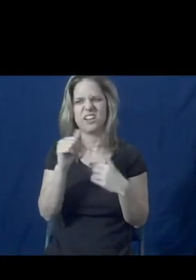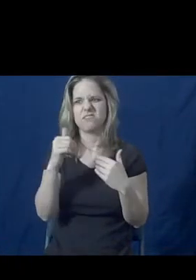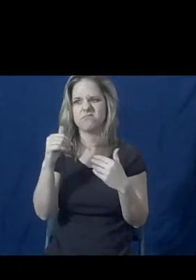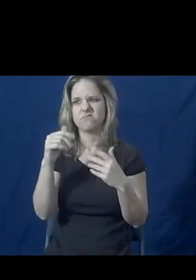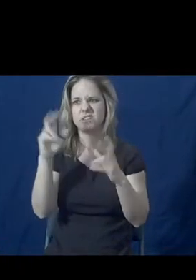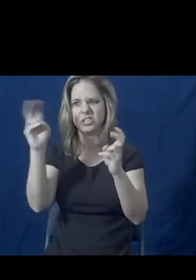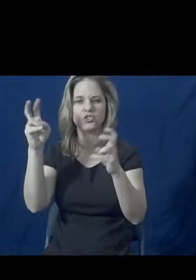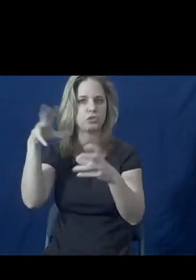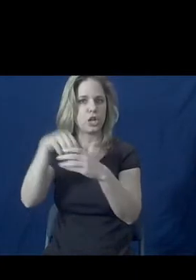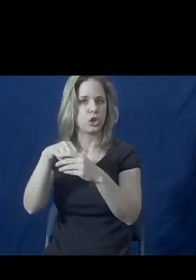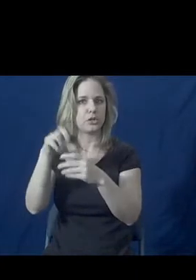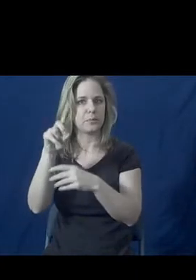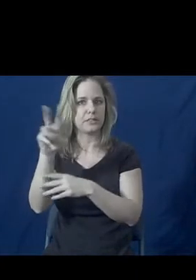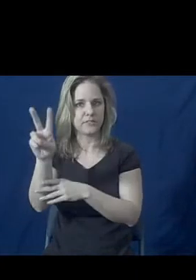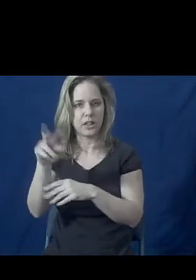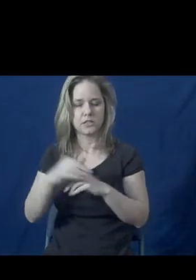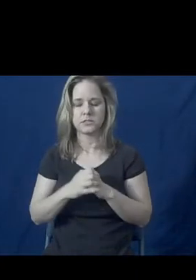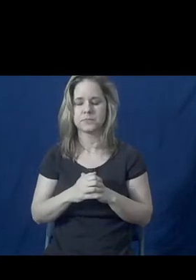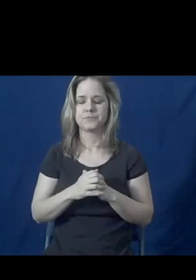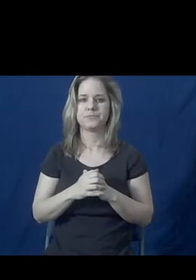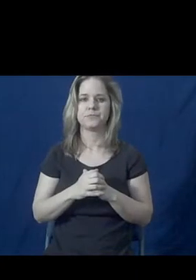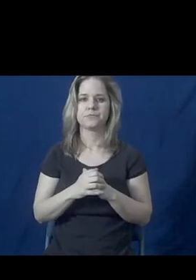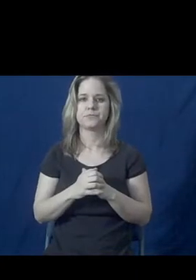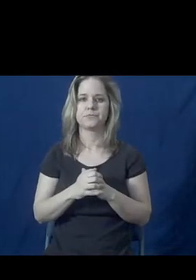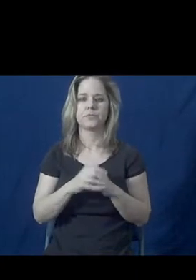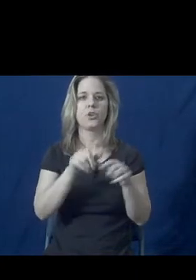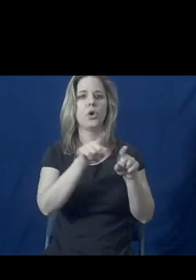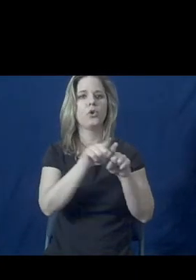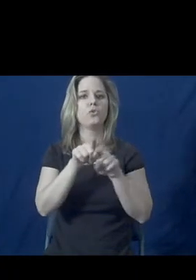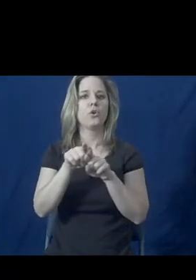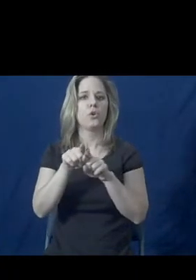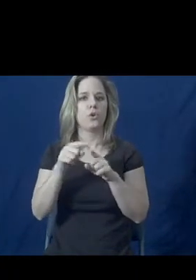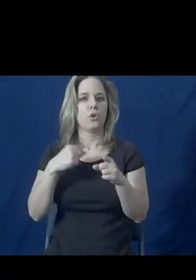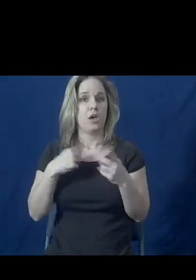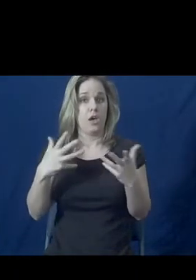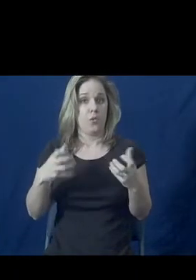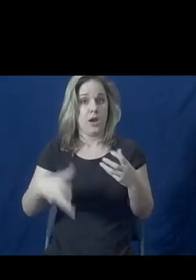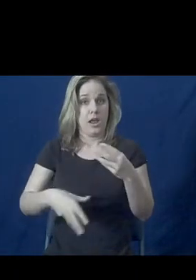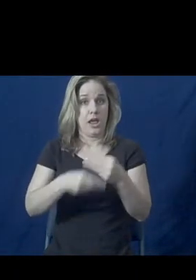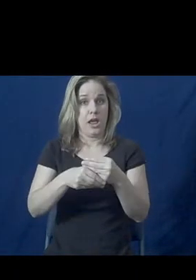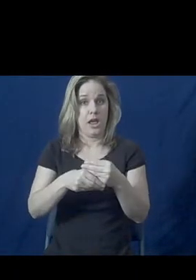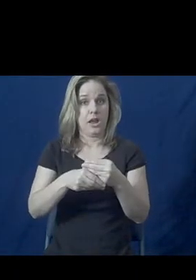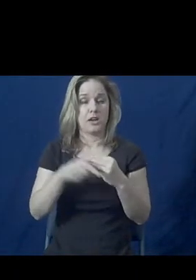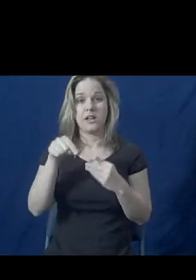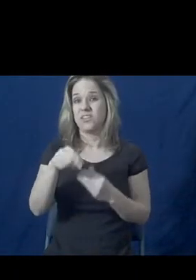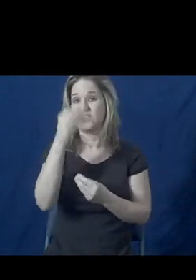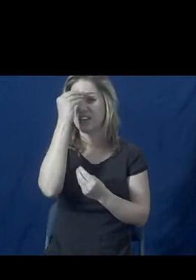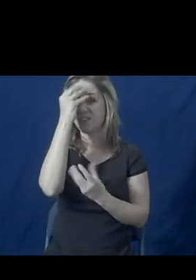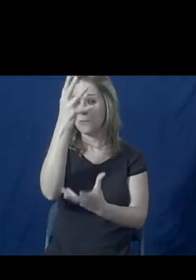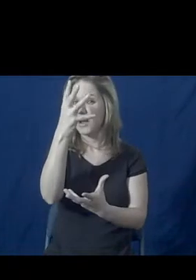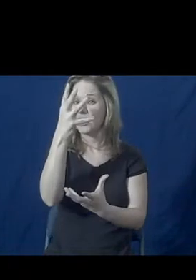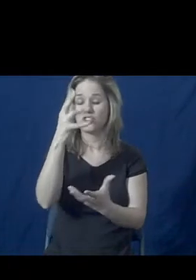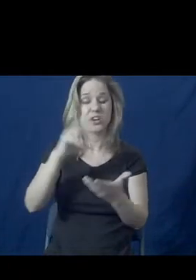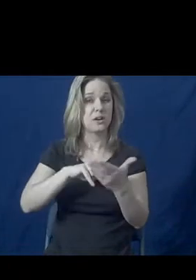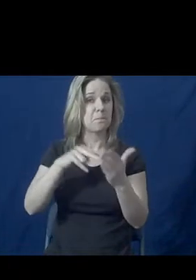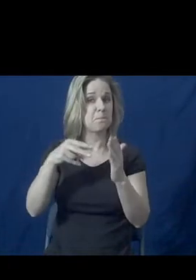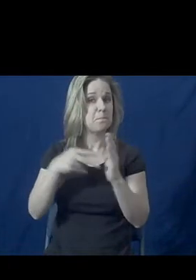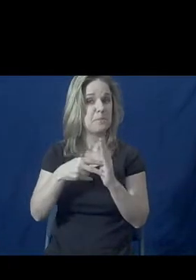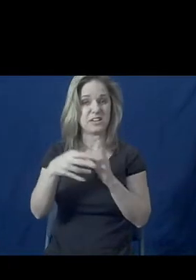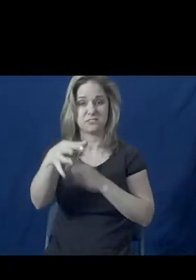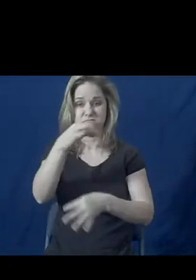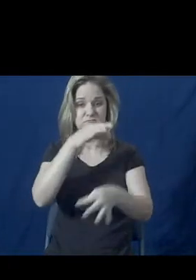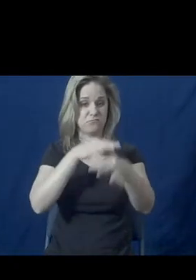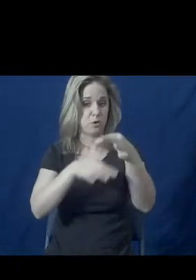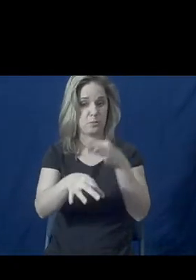domestic violence. A few things I wanted to add is that this information is not